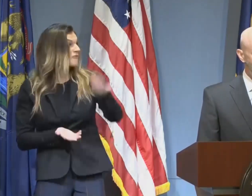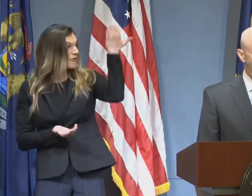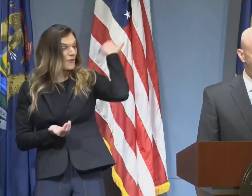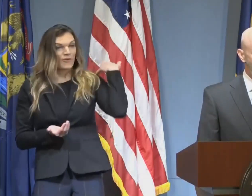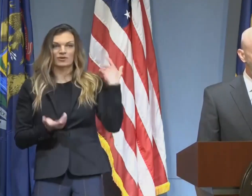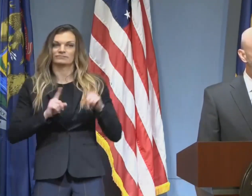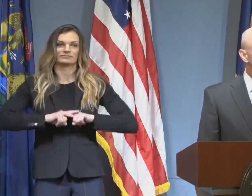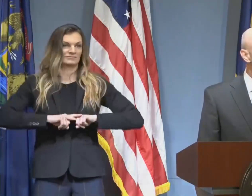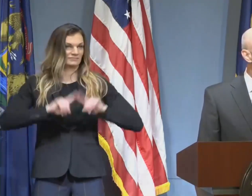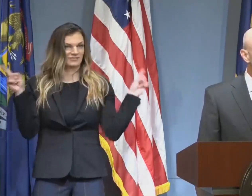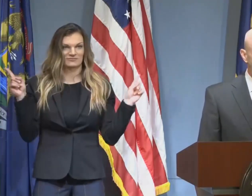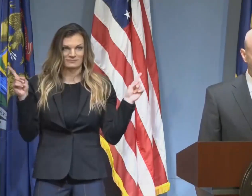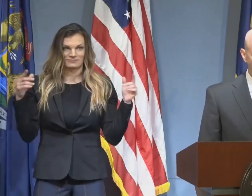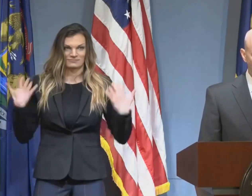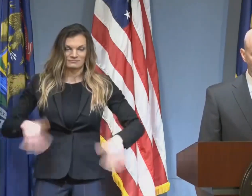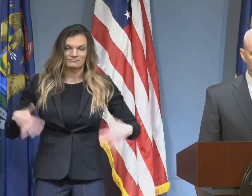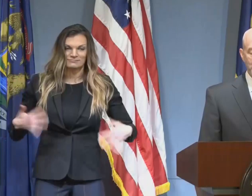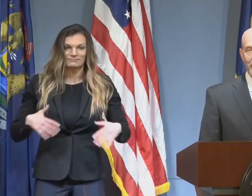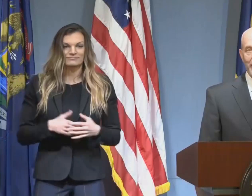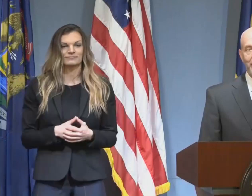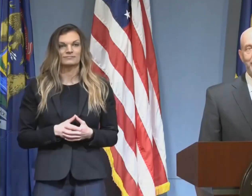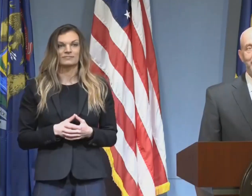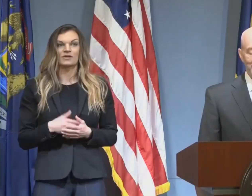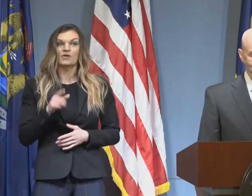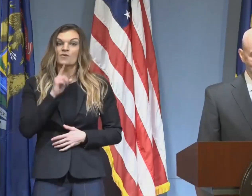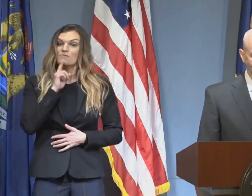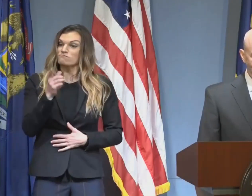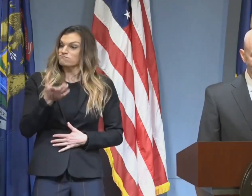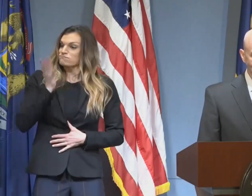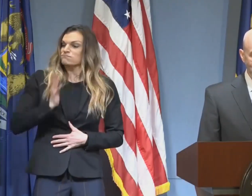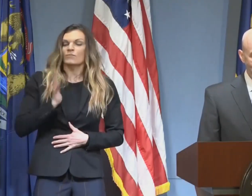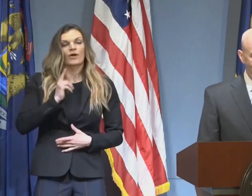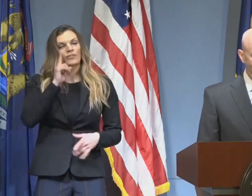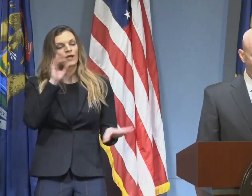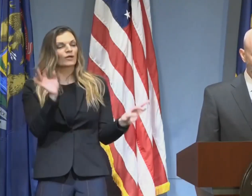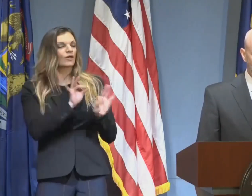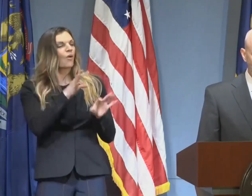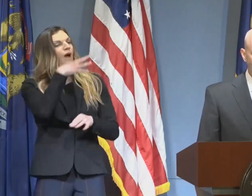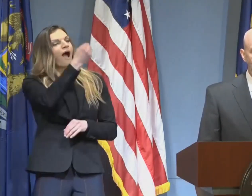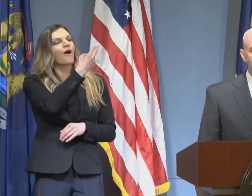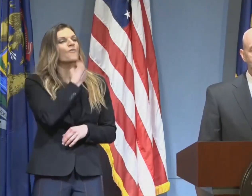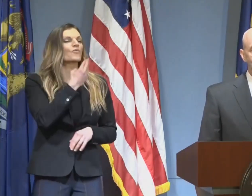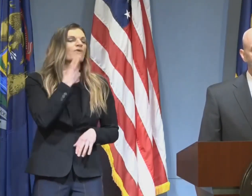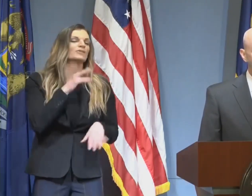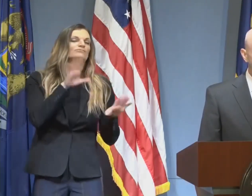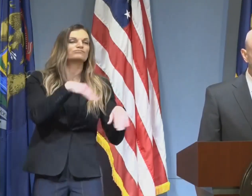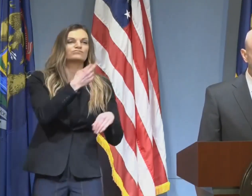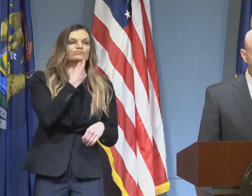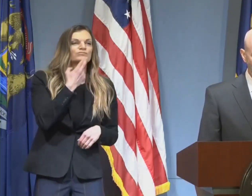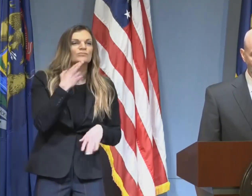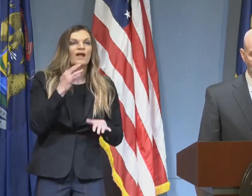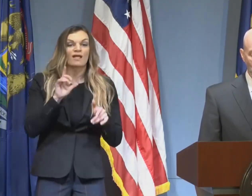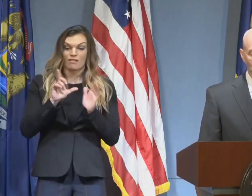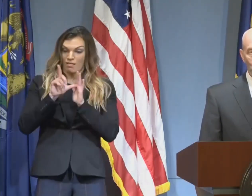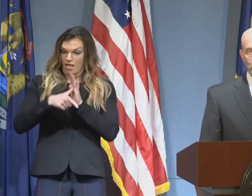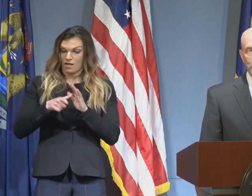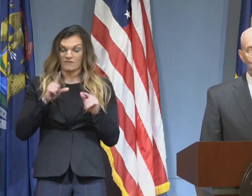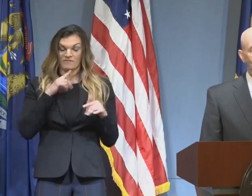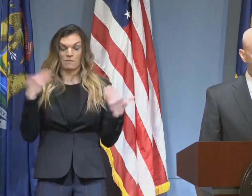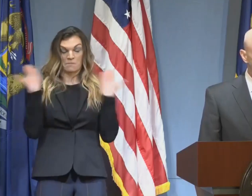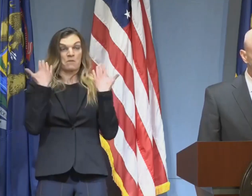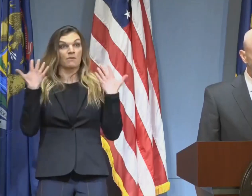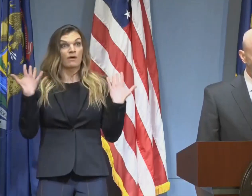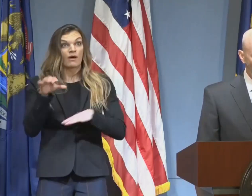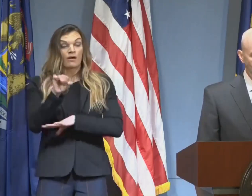and take for granted become really exciting, like dining at your favorite restaurant or dropping by your local hardware